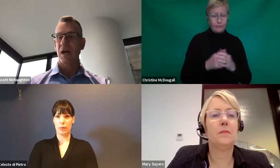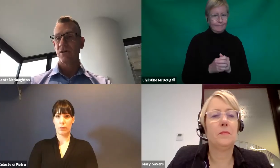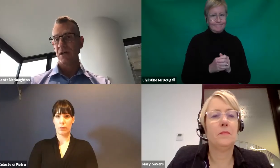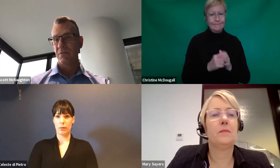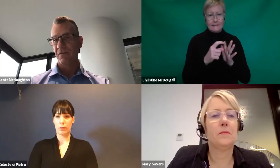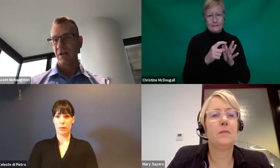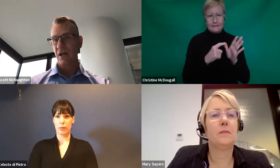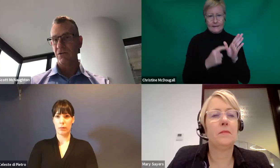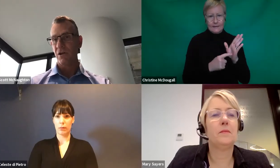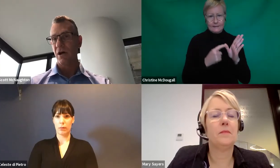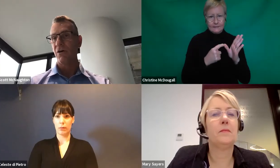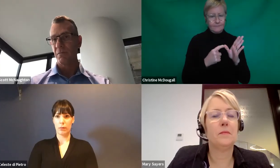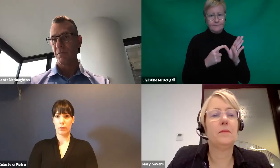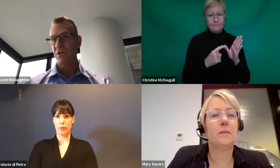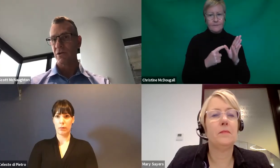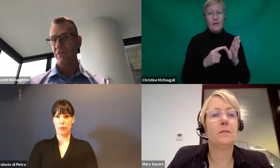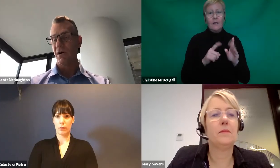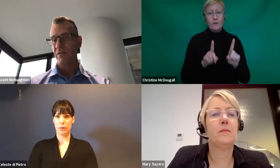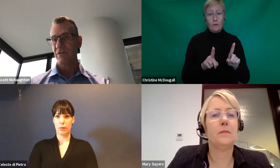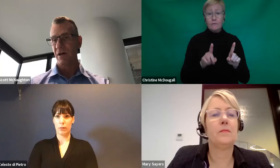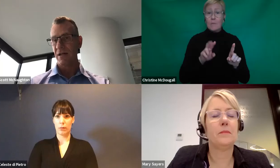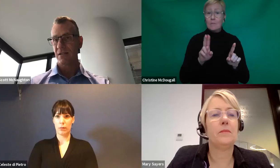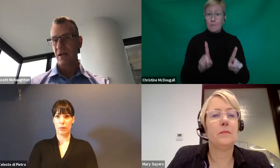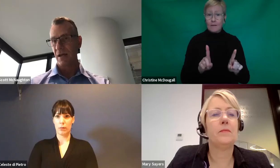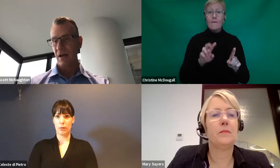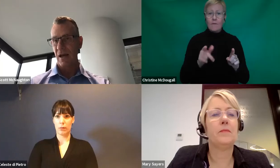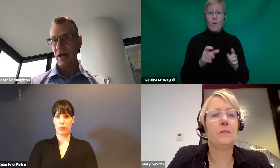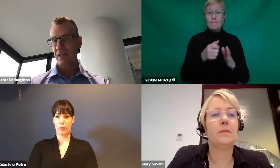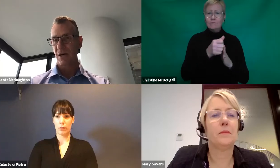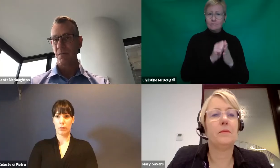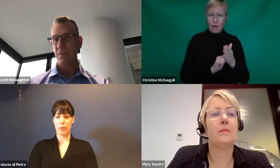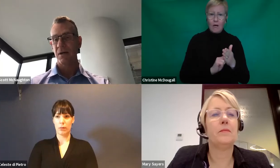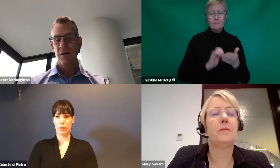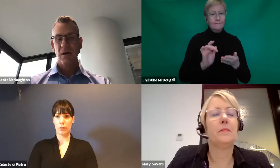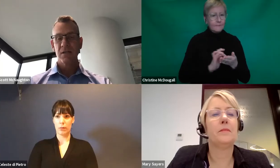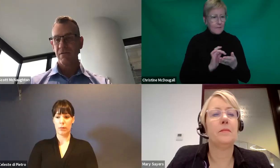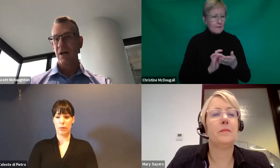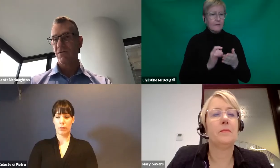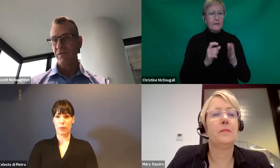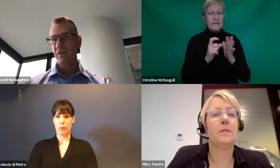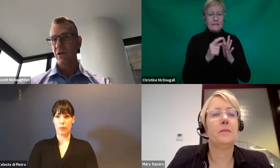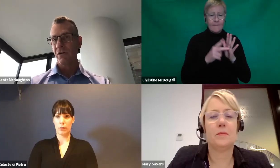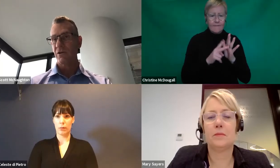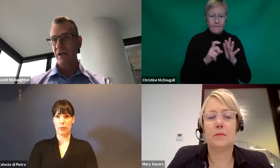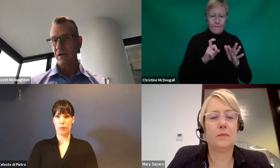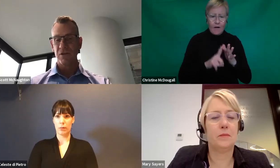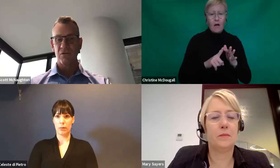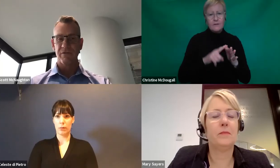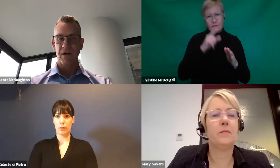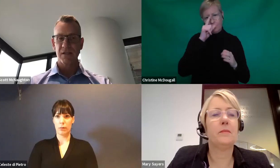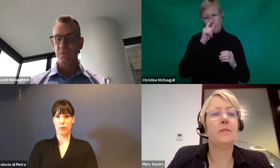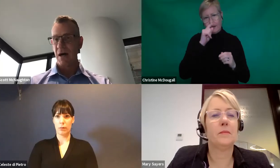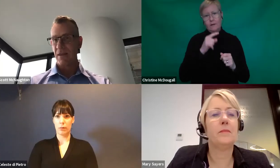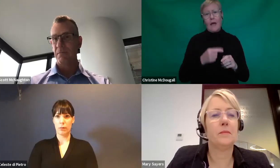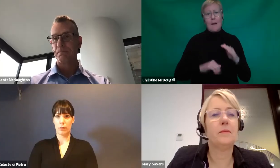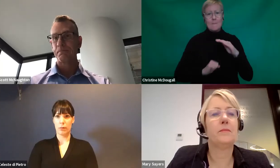but you can use up to $1,500 on the purchase of a device and AT equipment, $750 on an individual